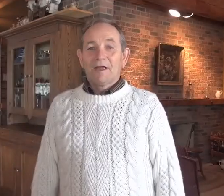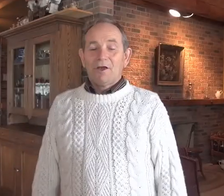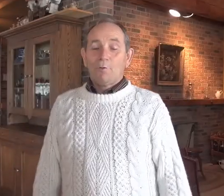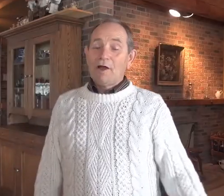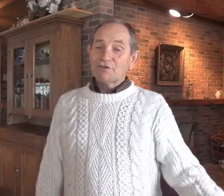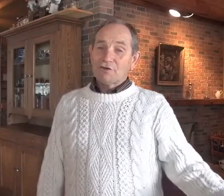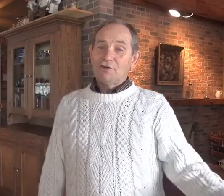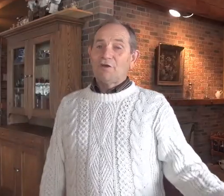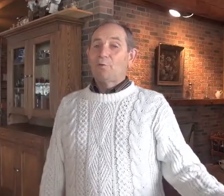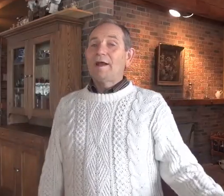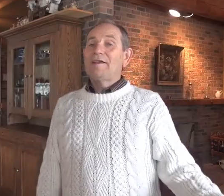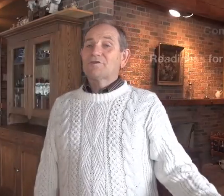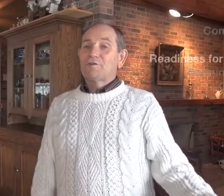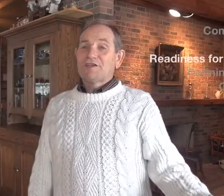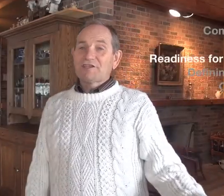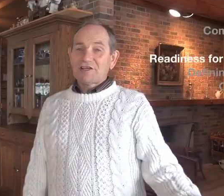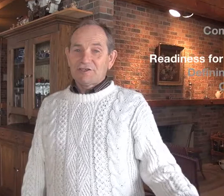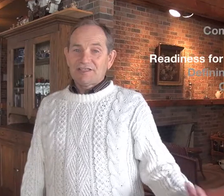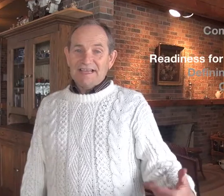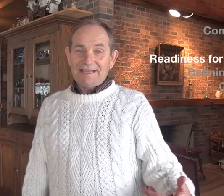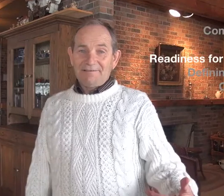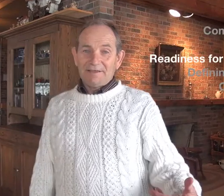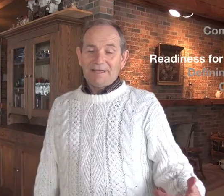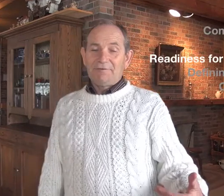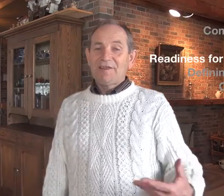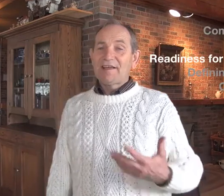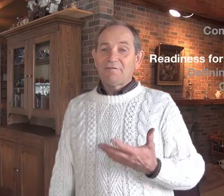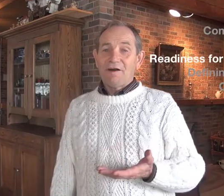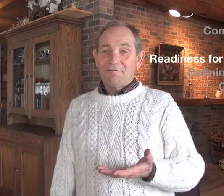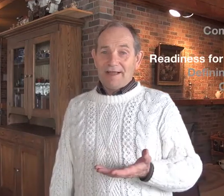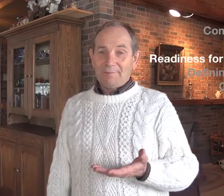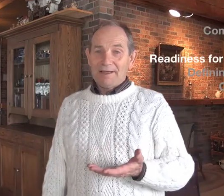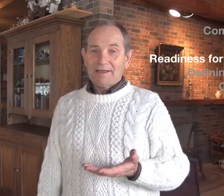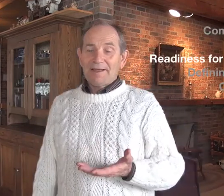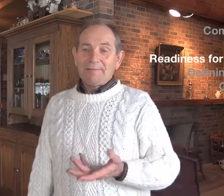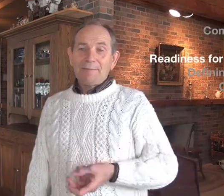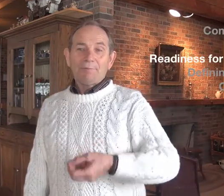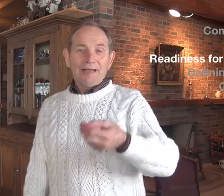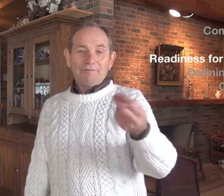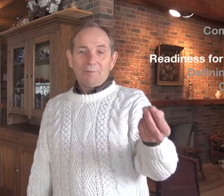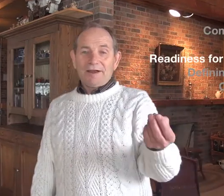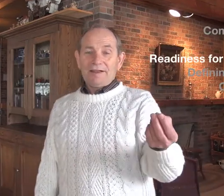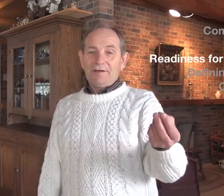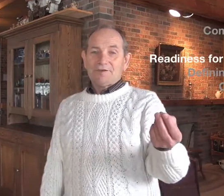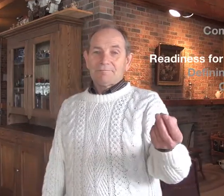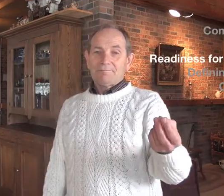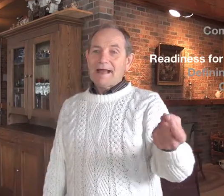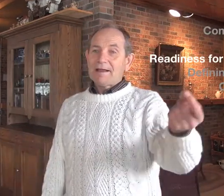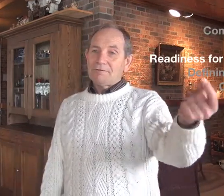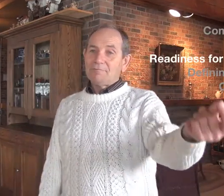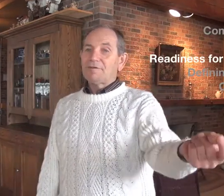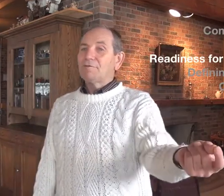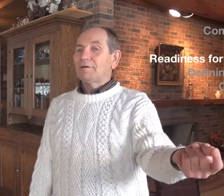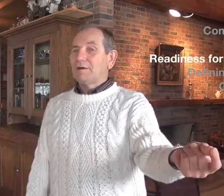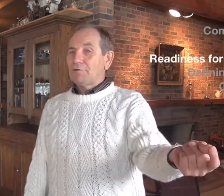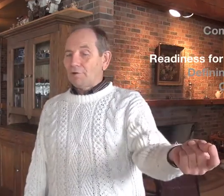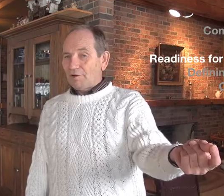We also learned that readiness for succession is key. And if you think of the Funk family, they've been planning for many years. Back when they're in their early